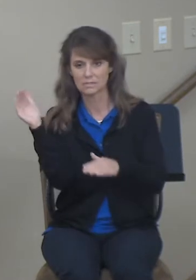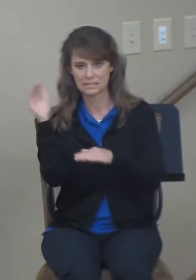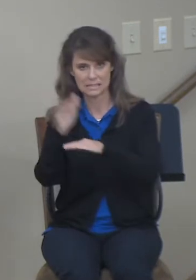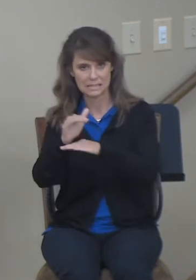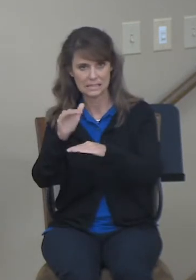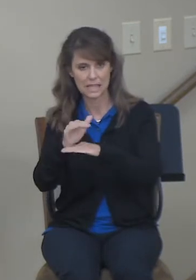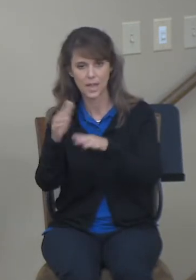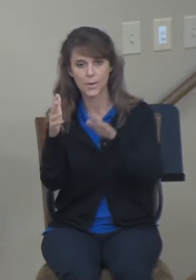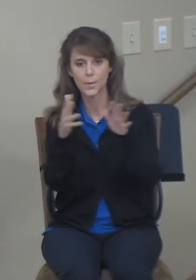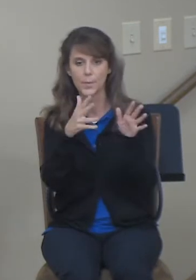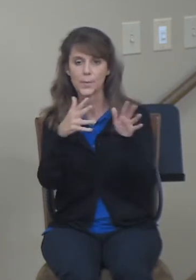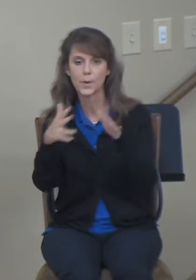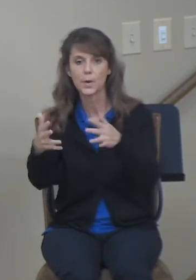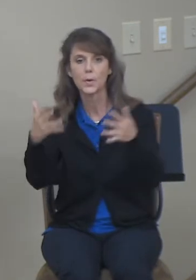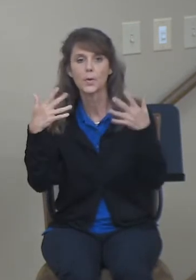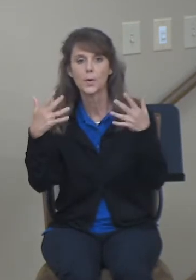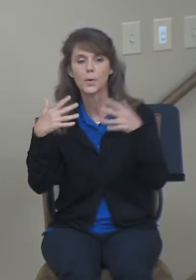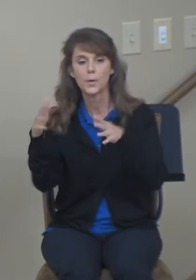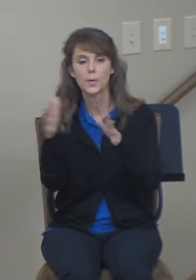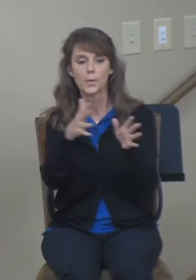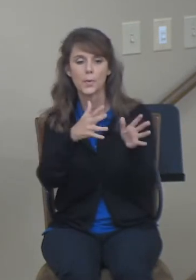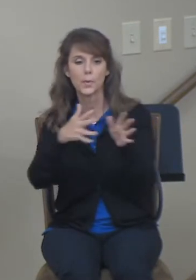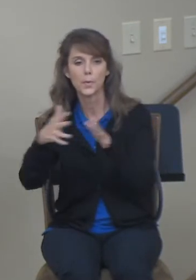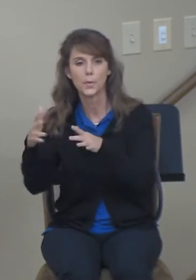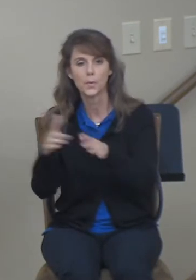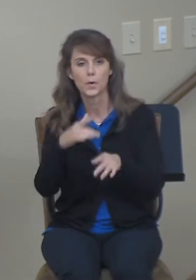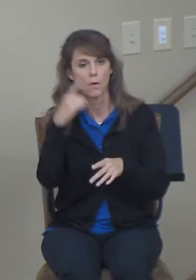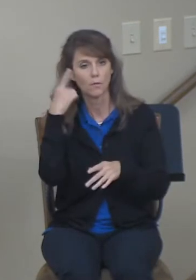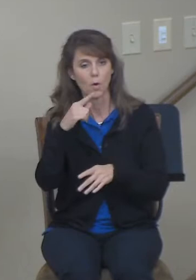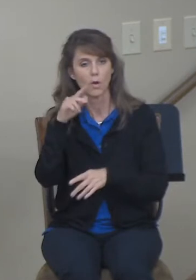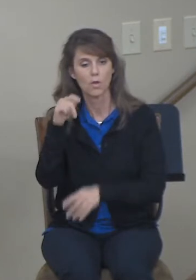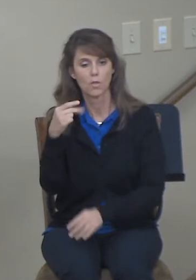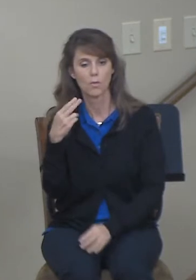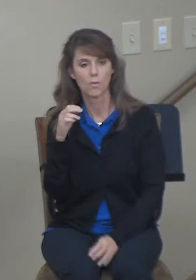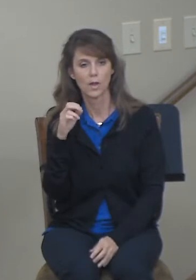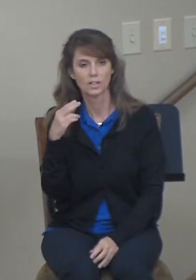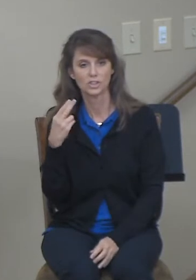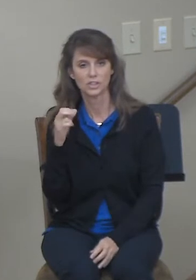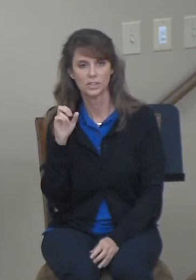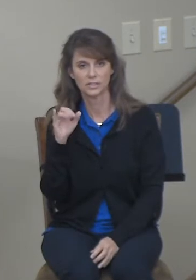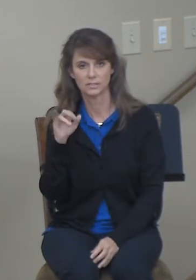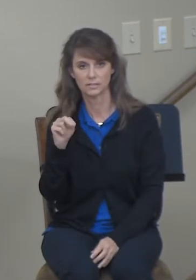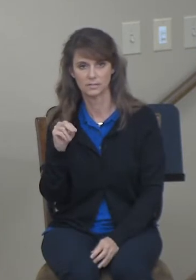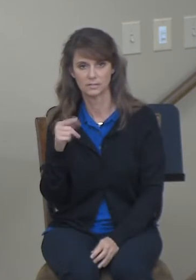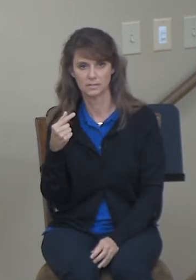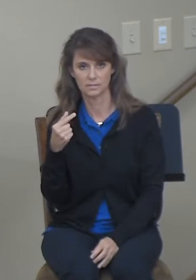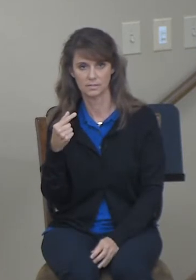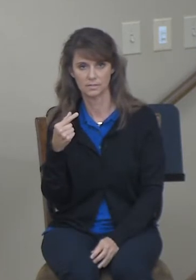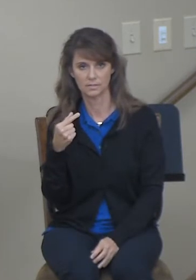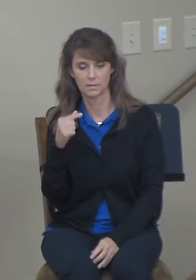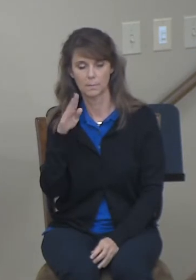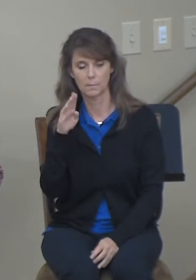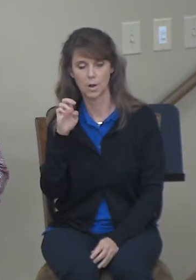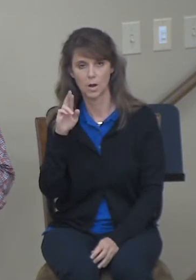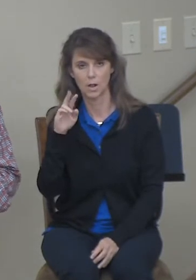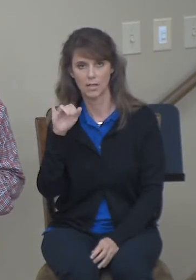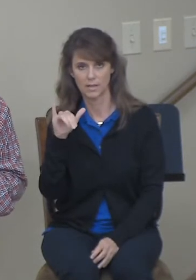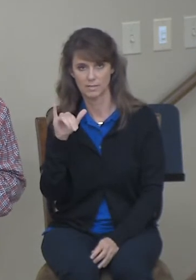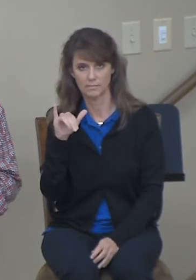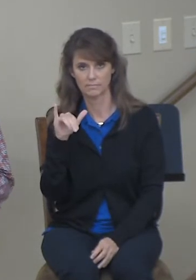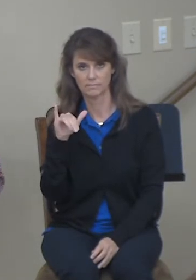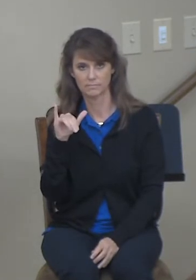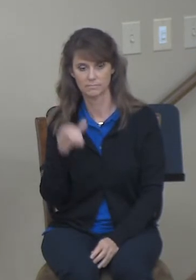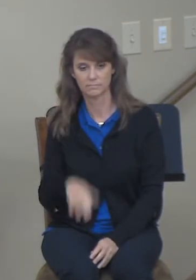came up and would be the most propitious for threshing the barley or winnowing the barley. The threshing